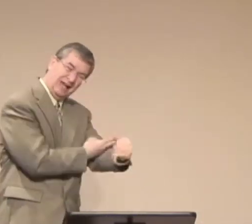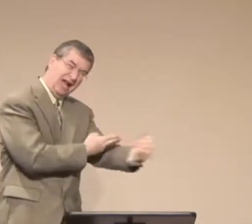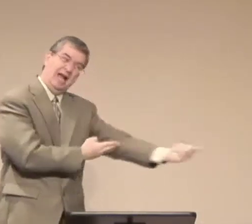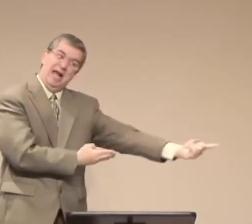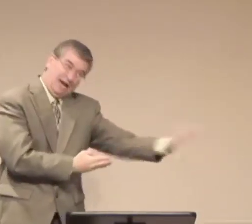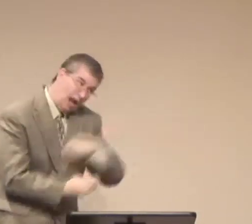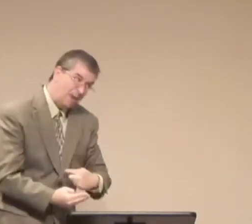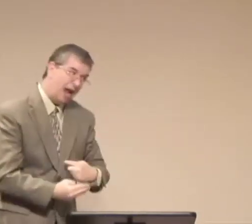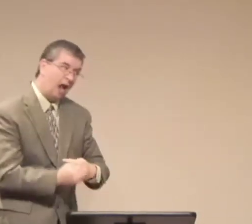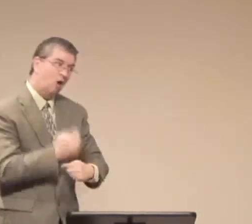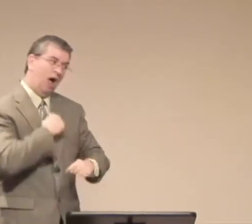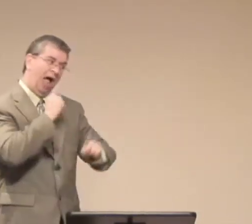Yeah.